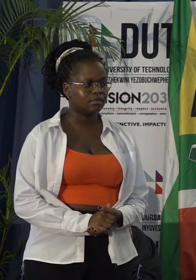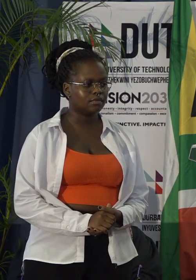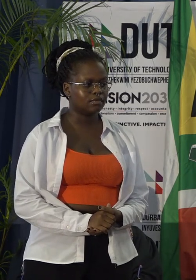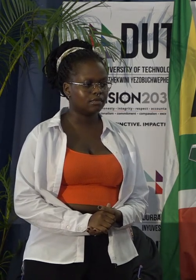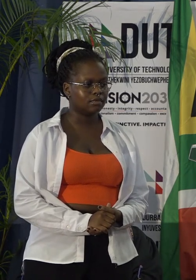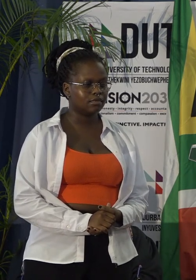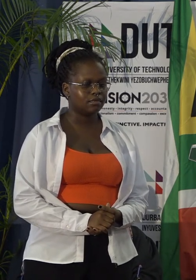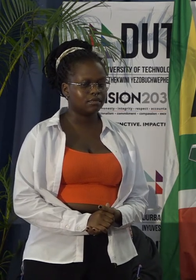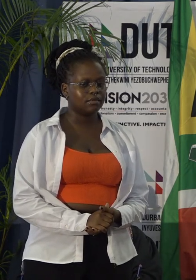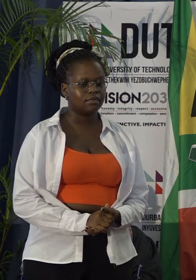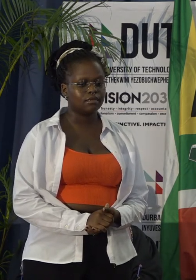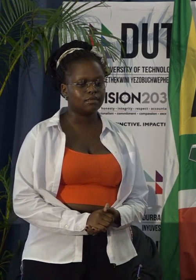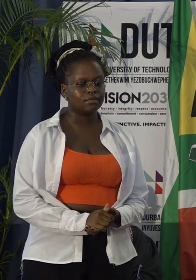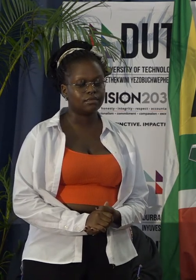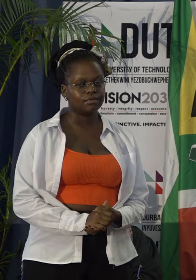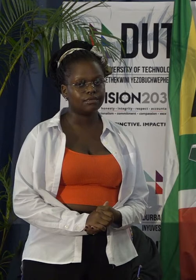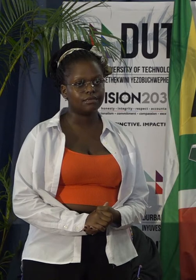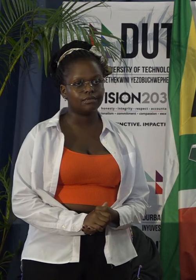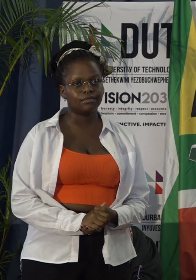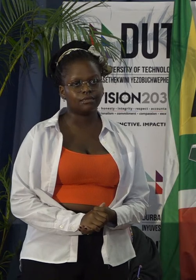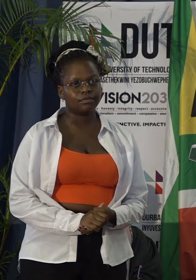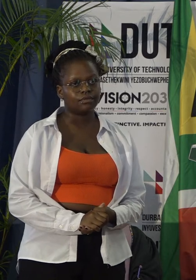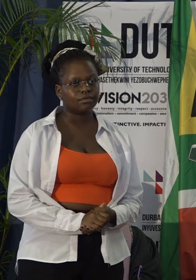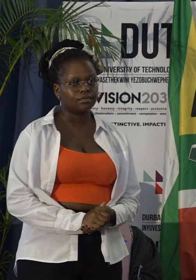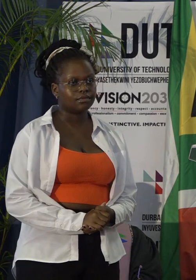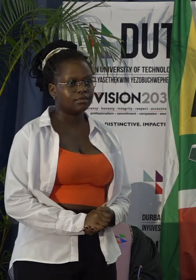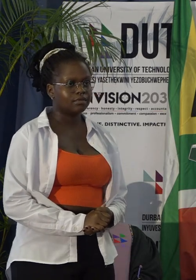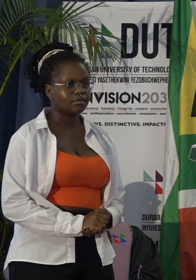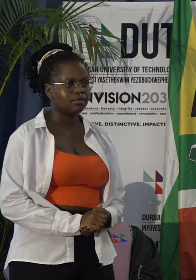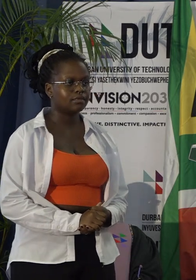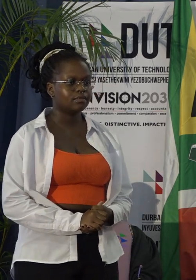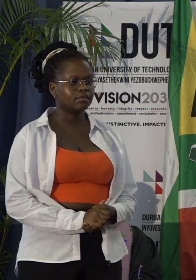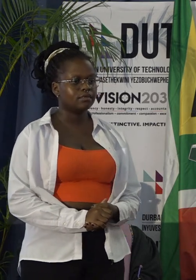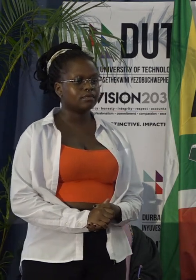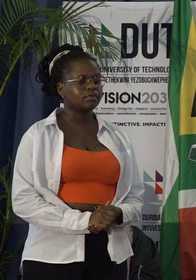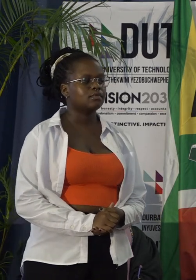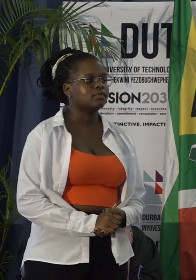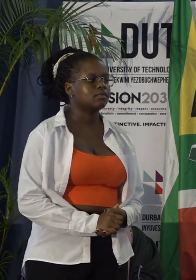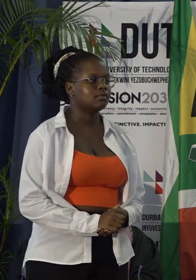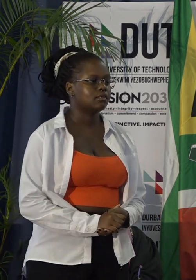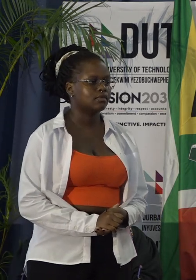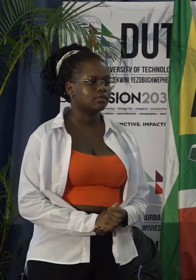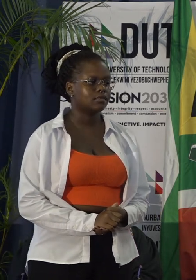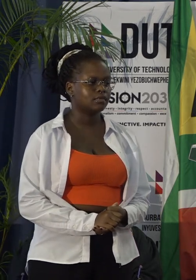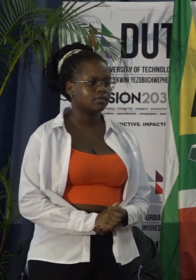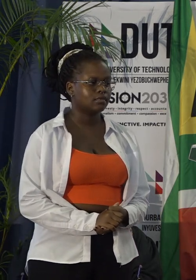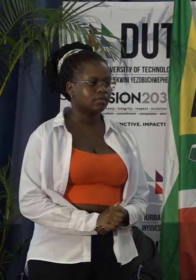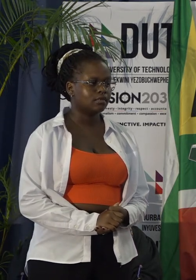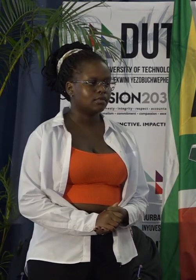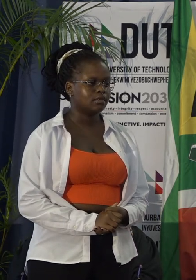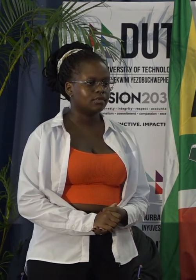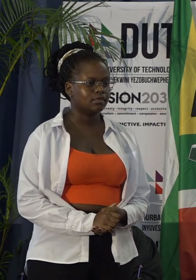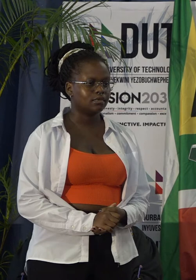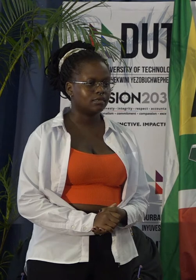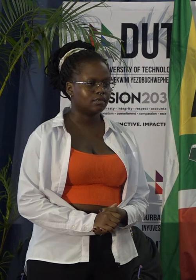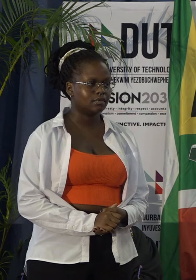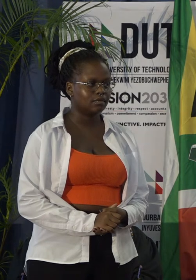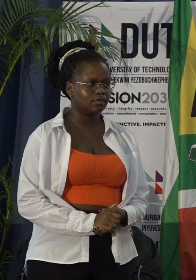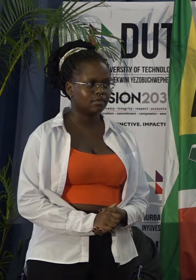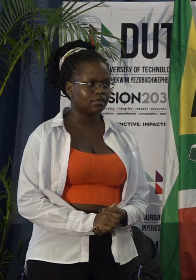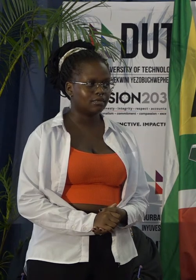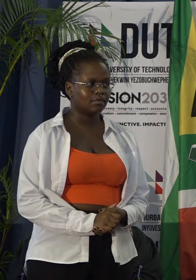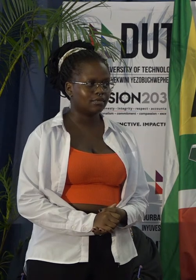on the walls of this institution as high as our dreams that comfort us. The future is not bleak.